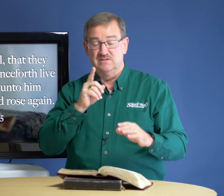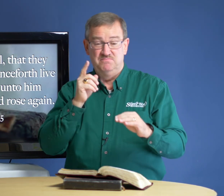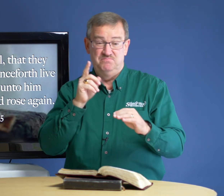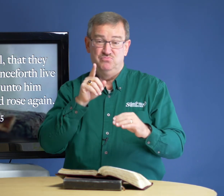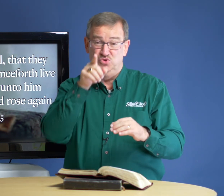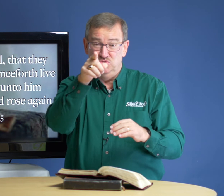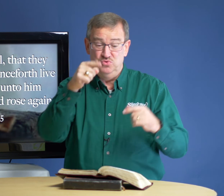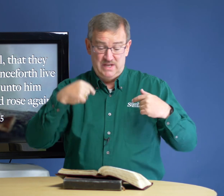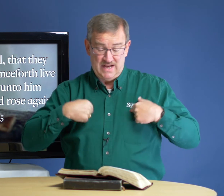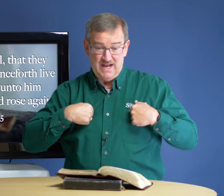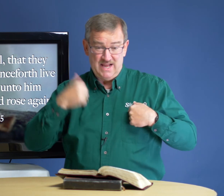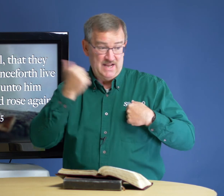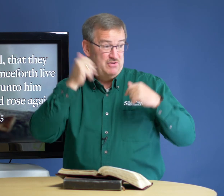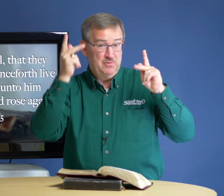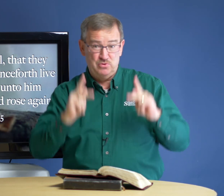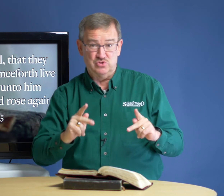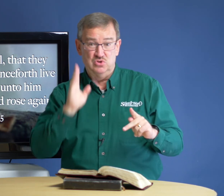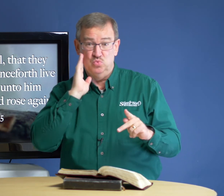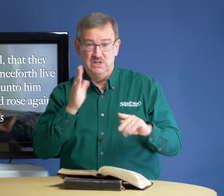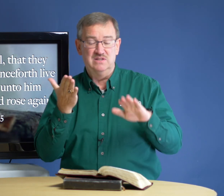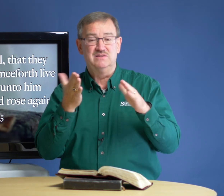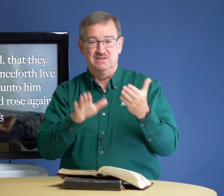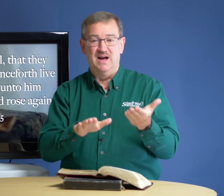you and I and every other person will die.